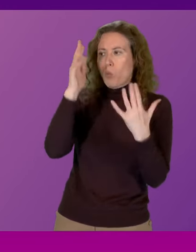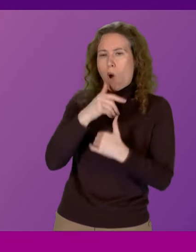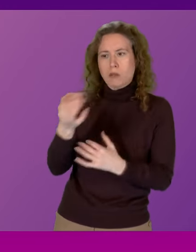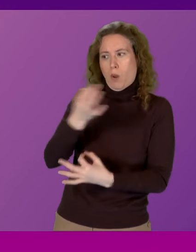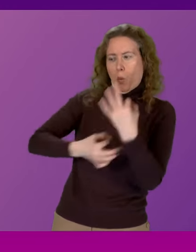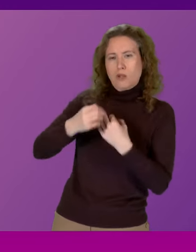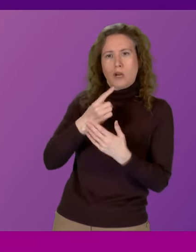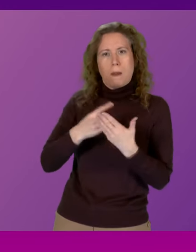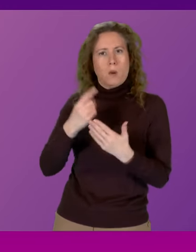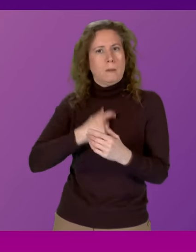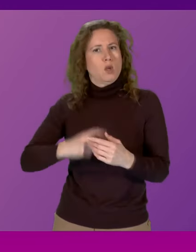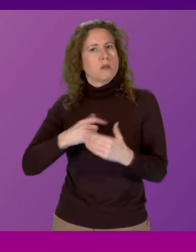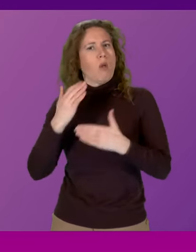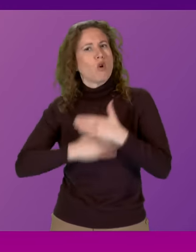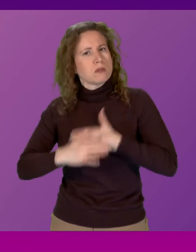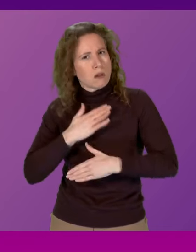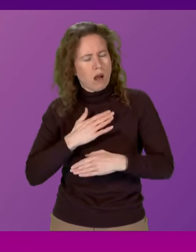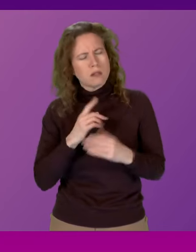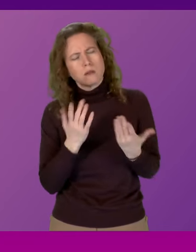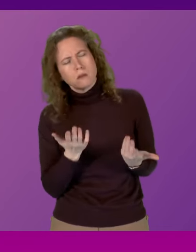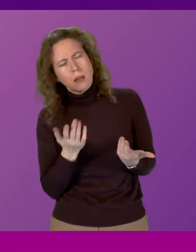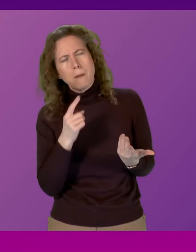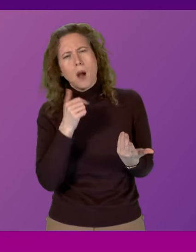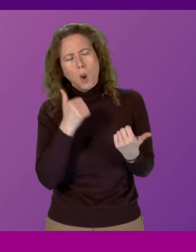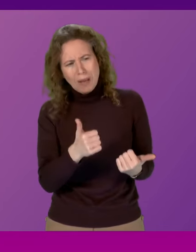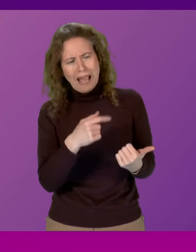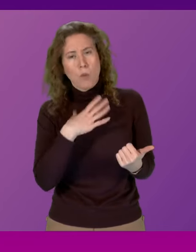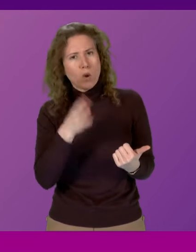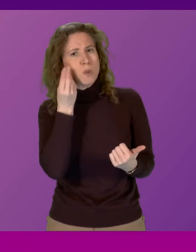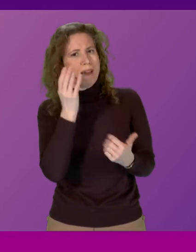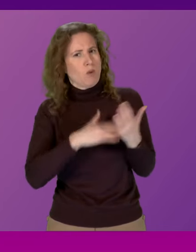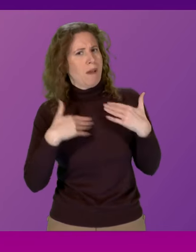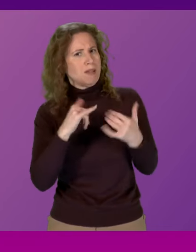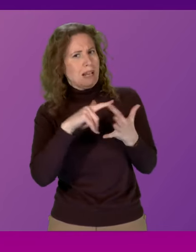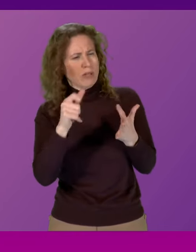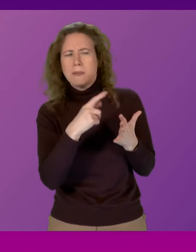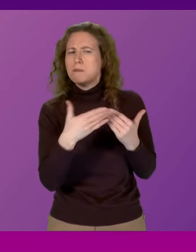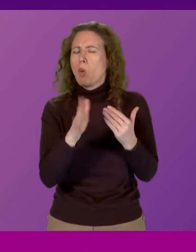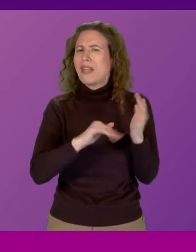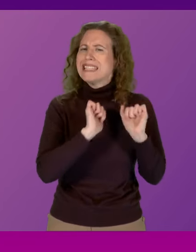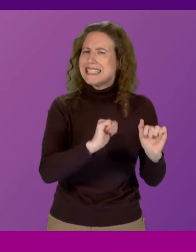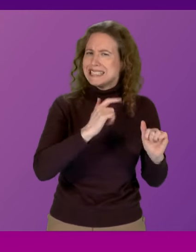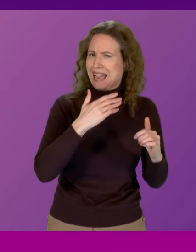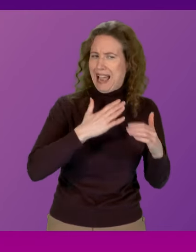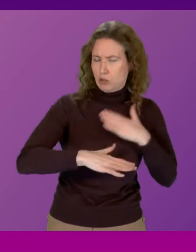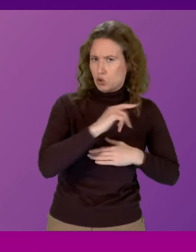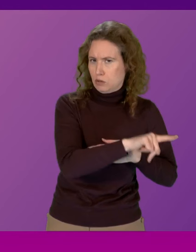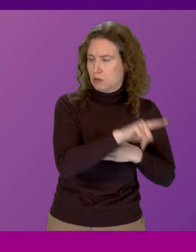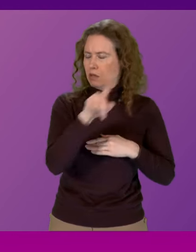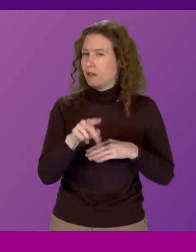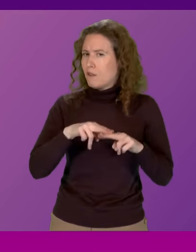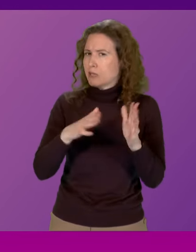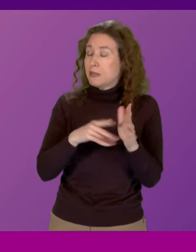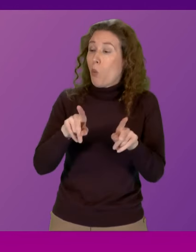we need to hear from the Health Secretary, but this now goes beyond his actions. The First Minister has put his own personal reputation